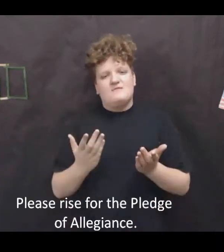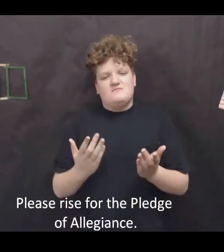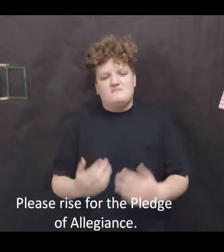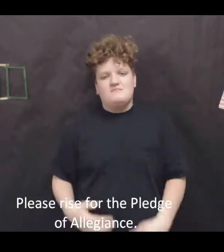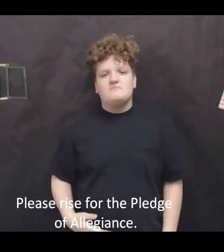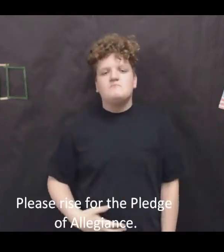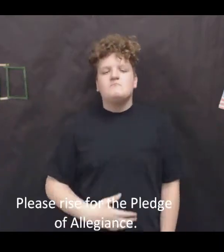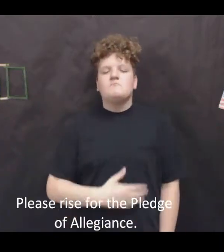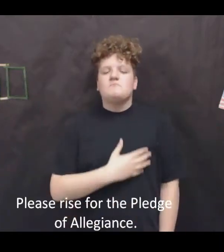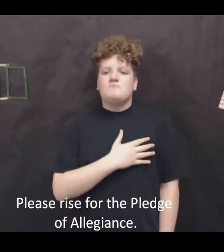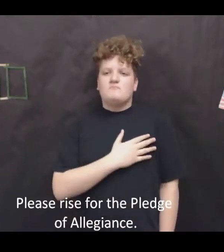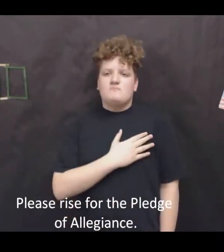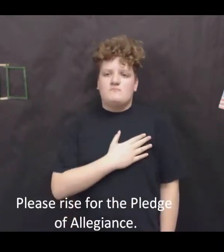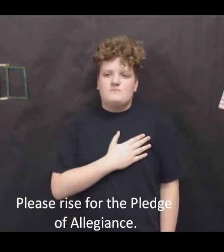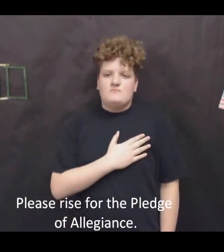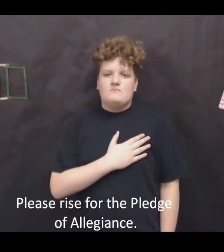rise for the Pledge of Allegiance.